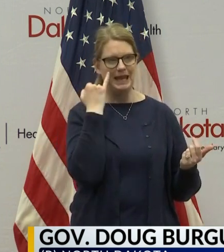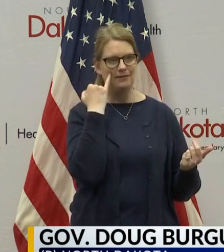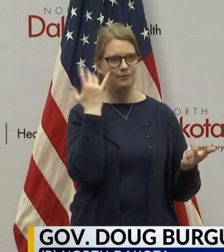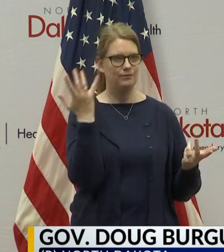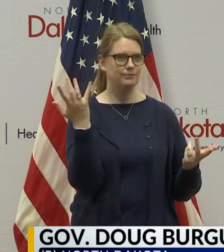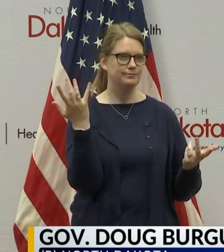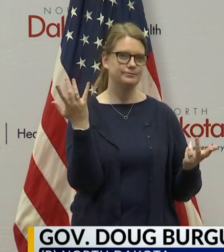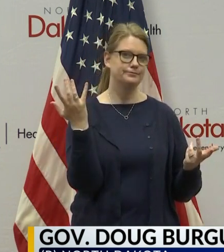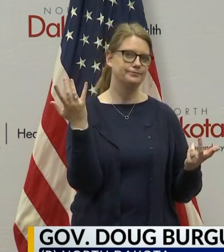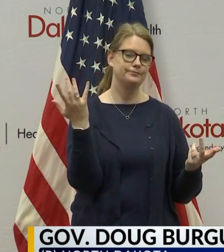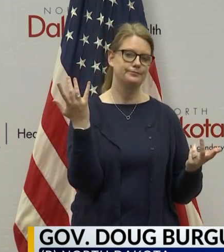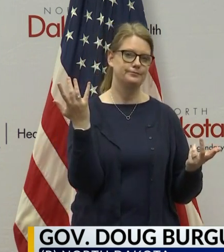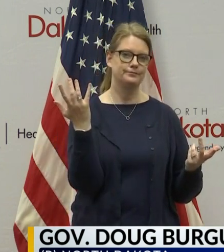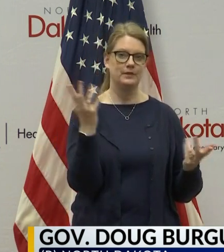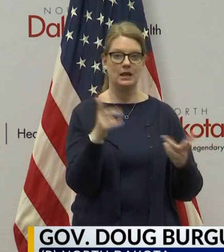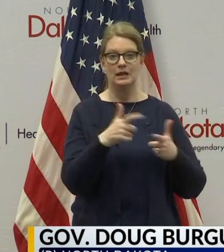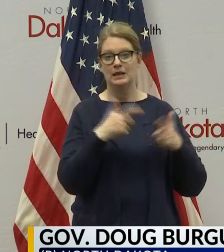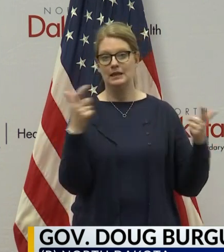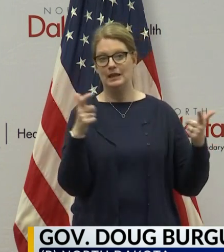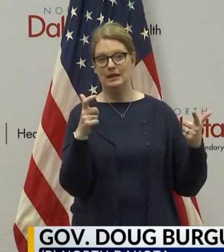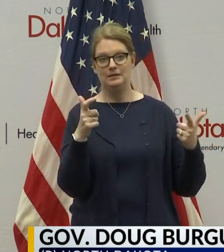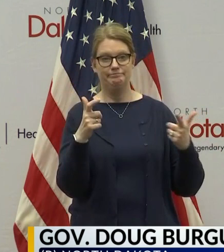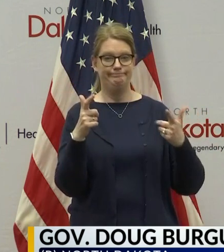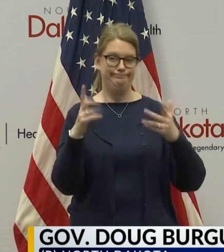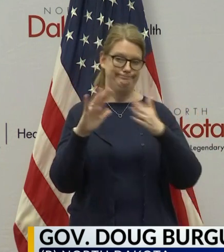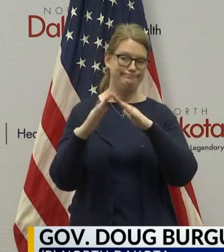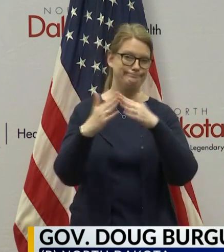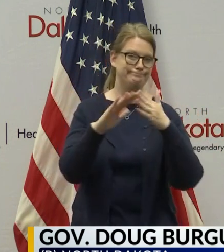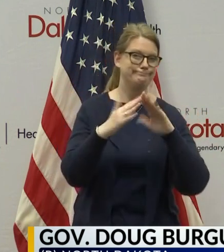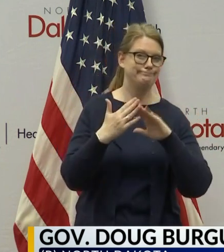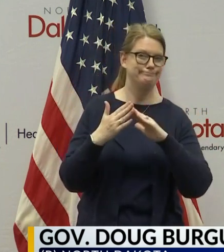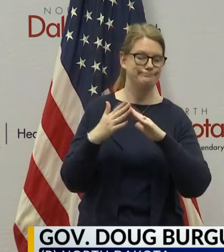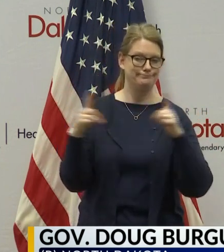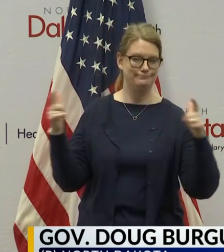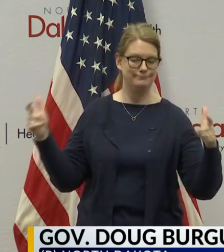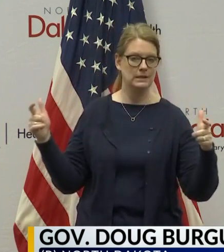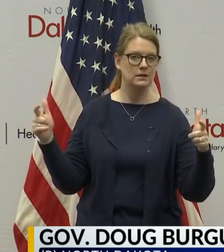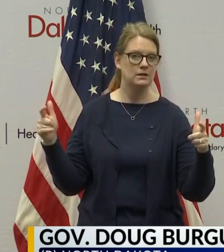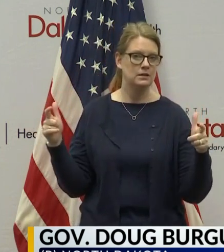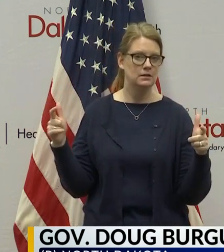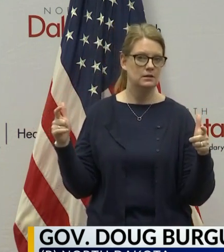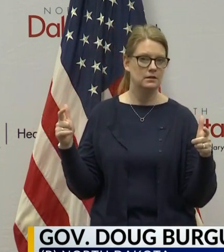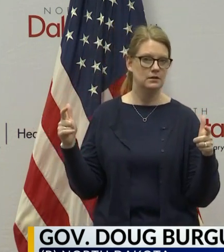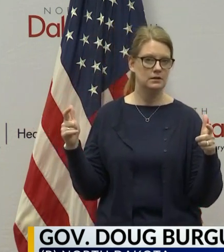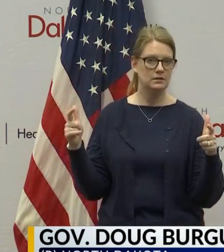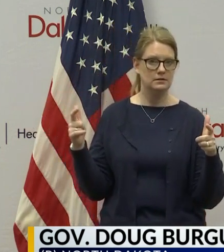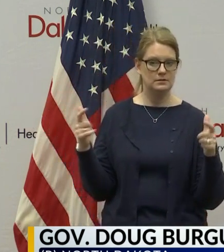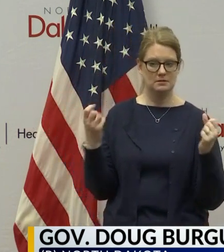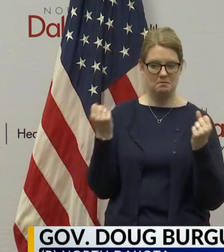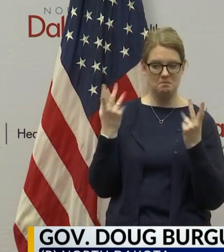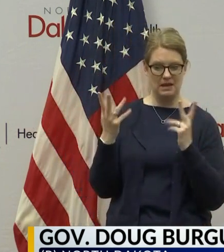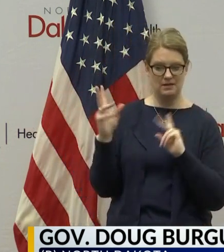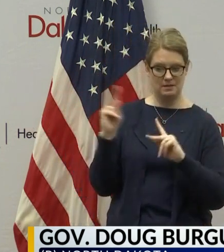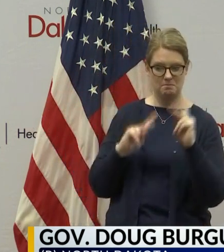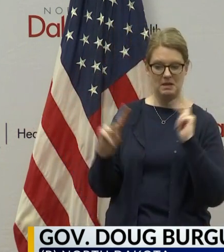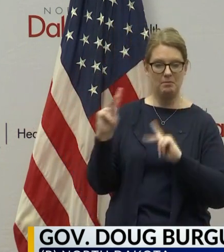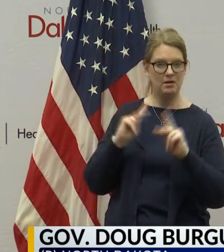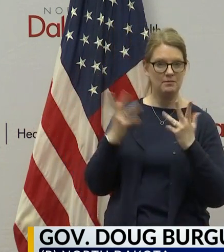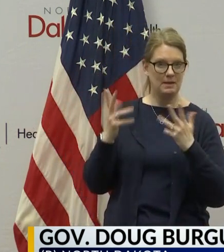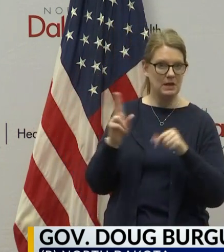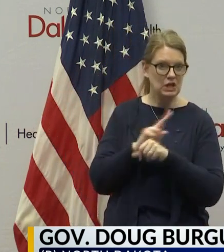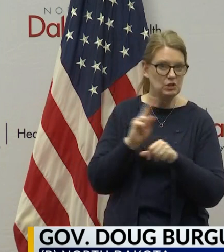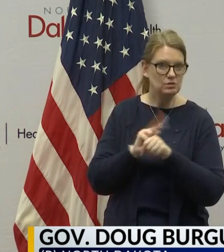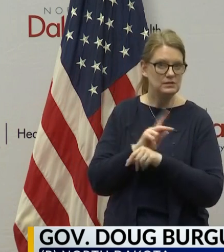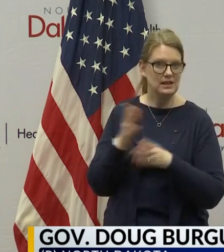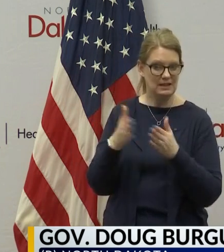you know, large metro area with – where a huge portion of the population might be using